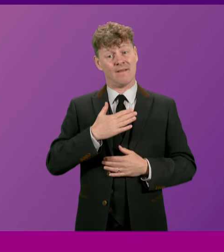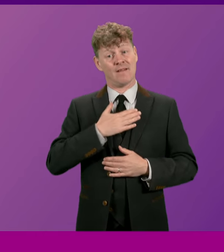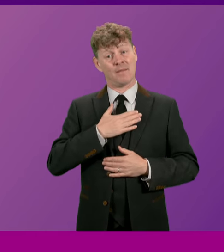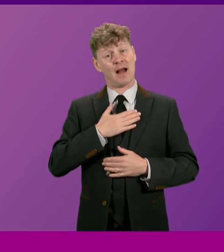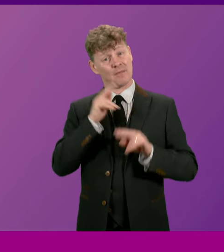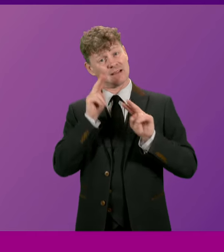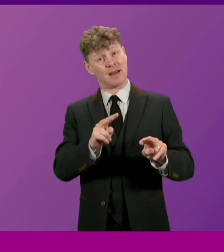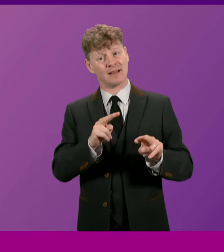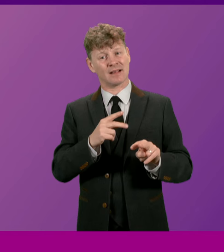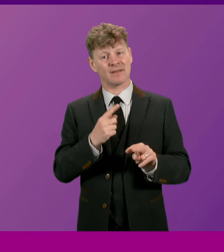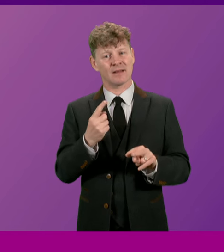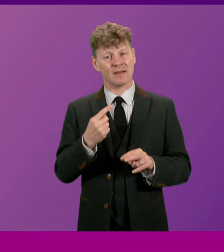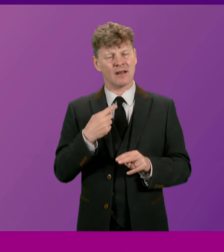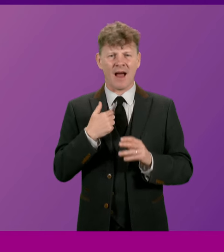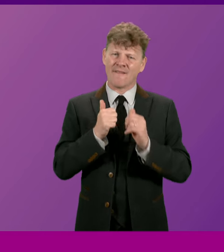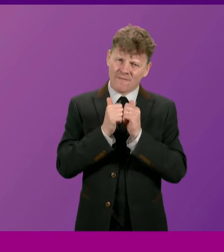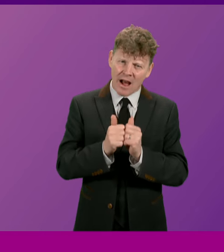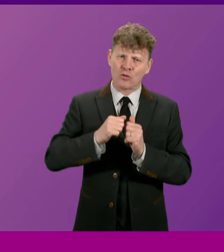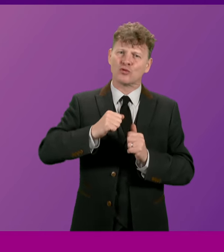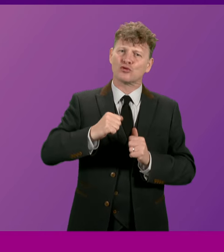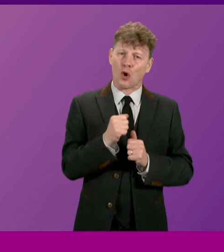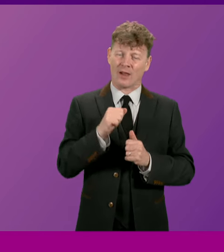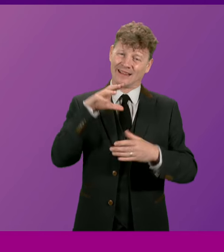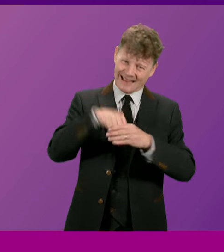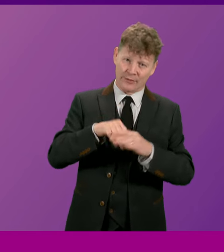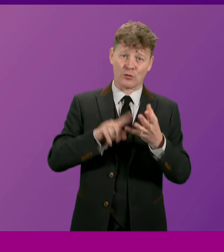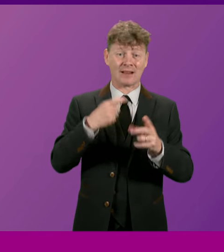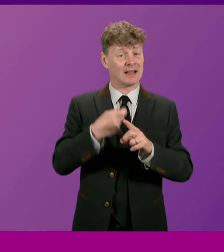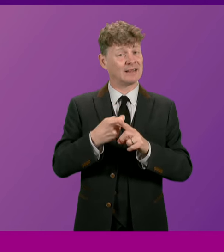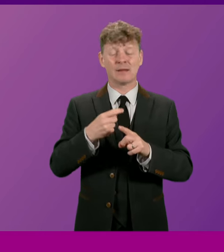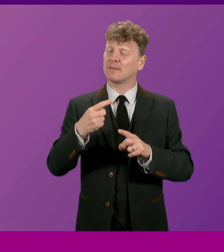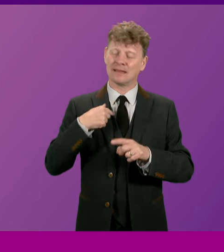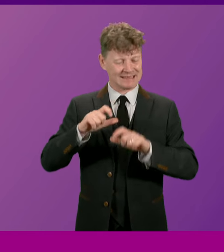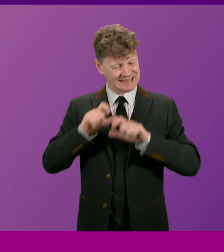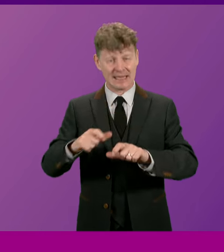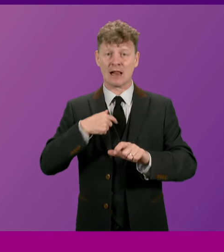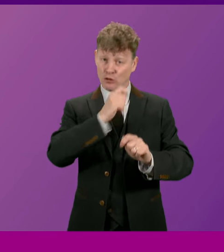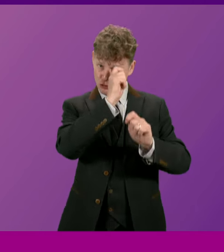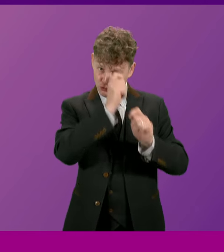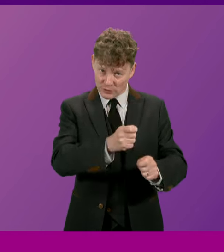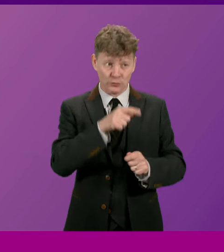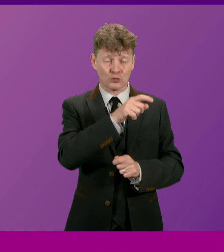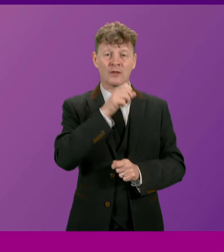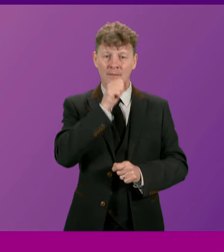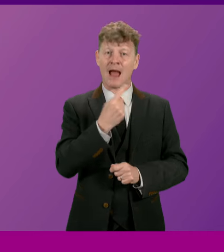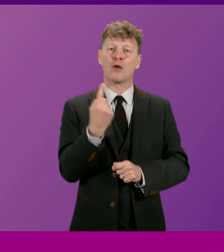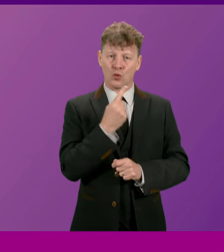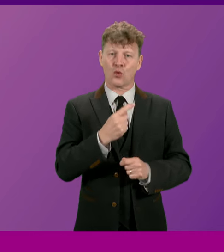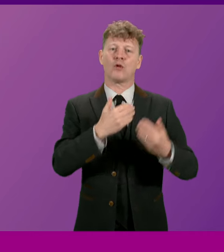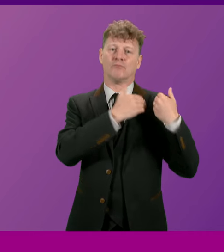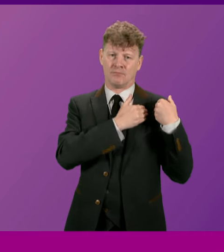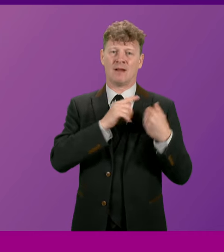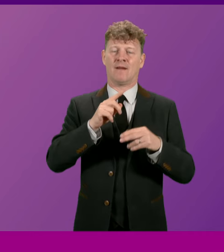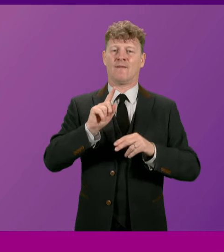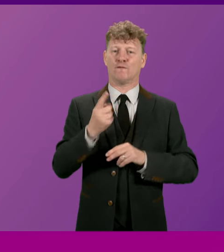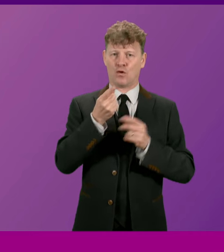as someone who values Scotland's proud place in the United Kingdom, I will still pay tribute to a man who held the office of First Minister for